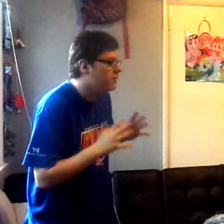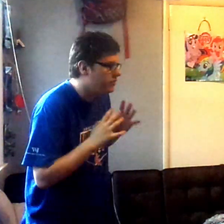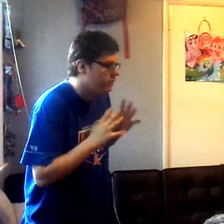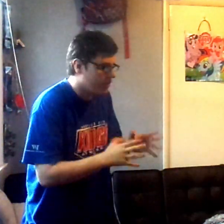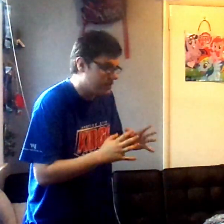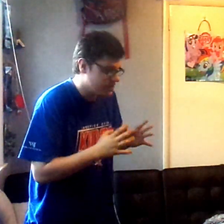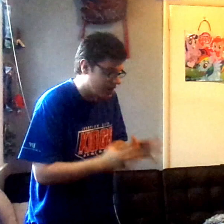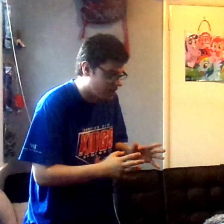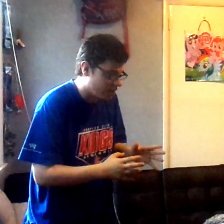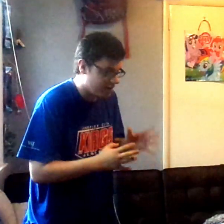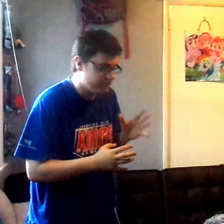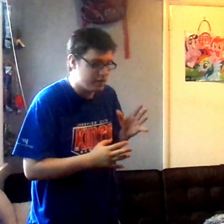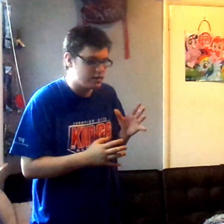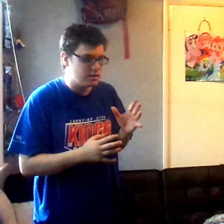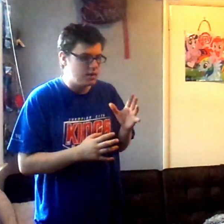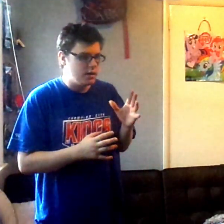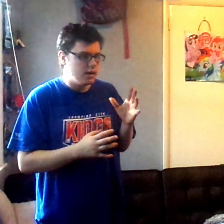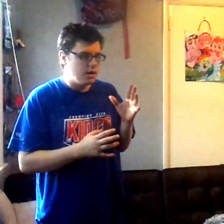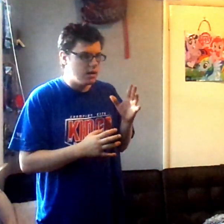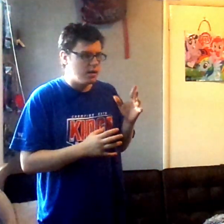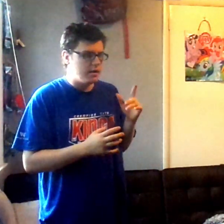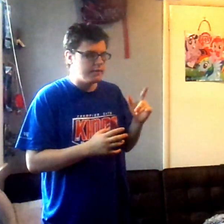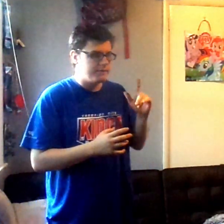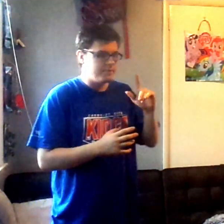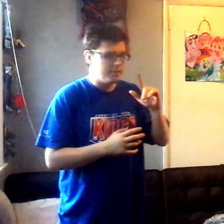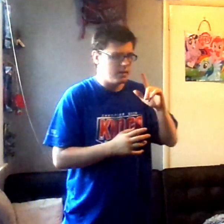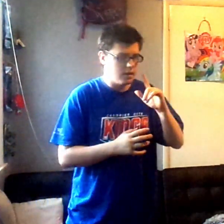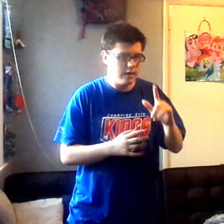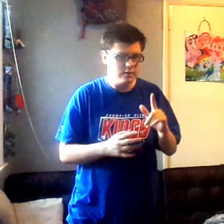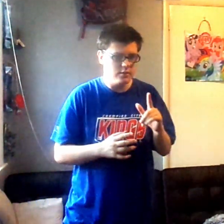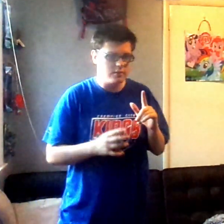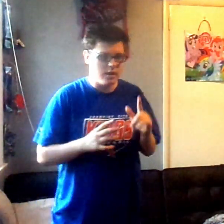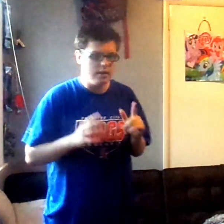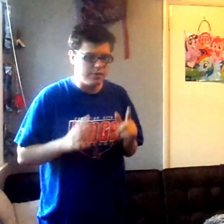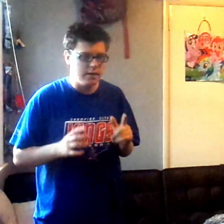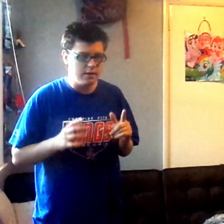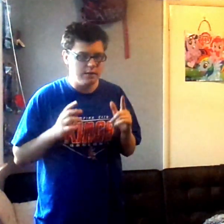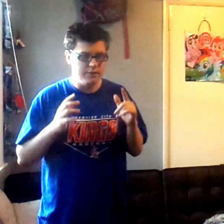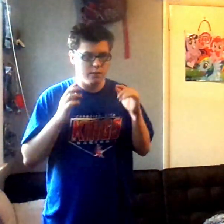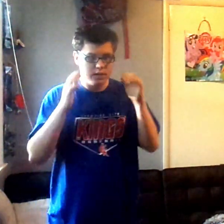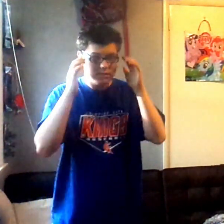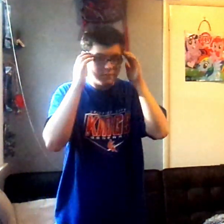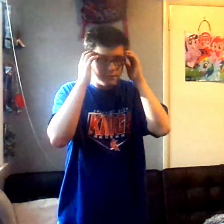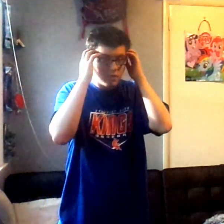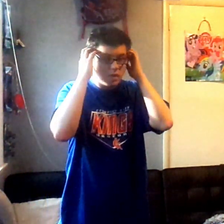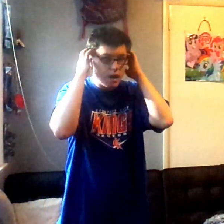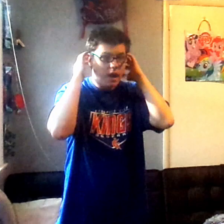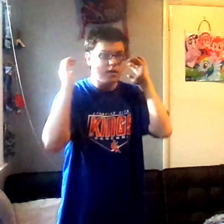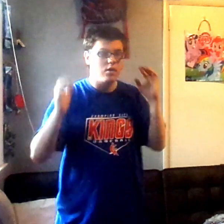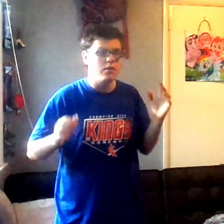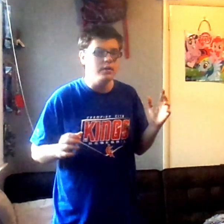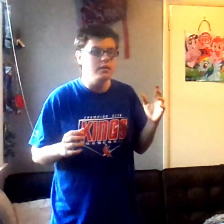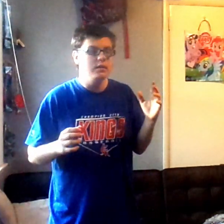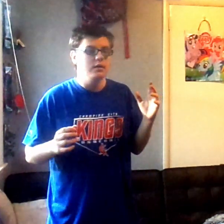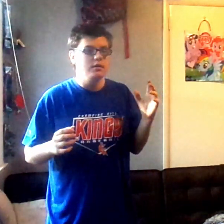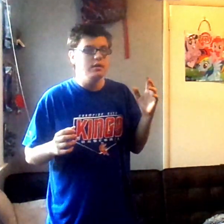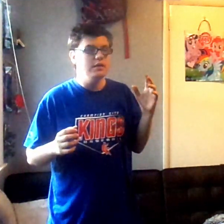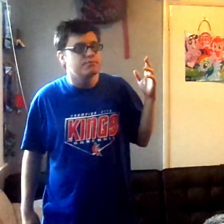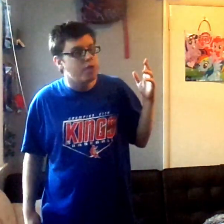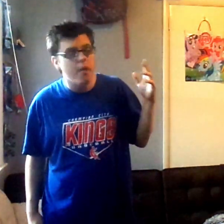watching iCarly. fact, I like to kind of think if it wasn't for iCarly, it probably